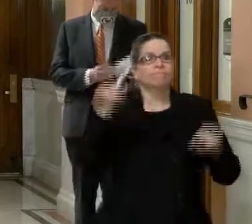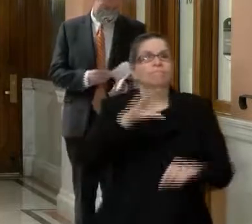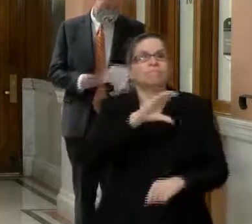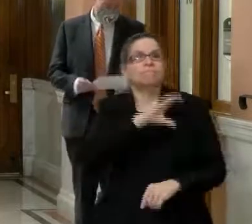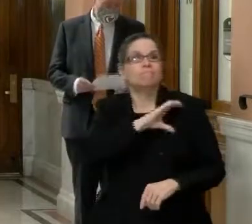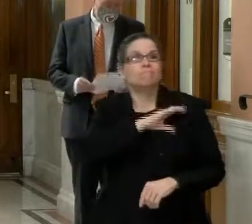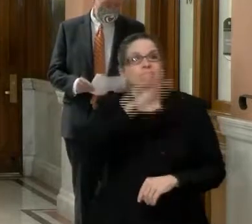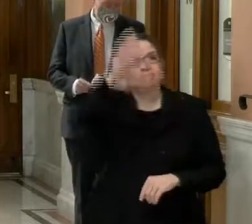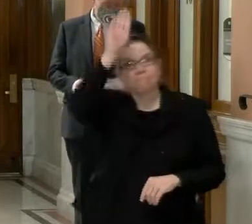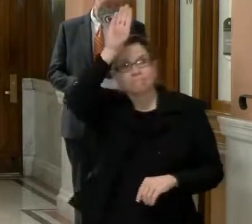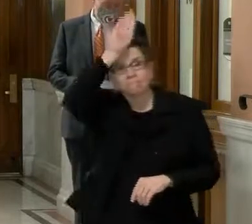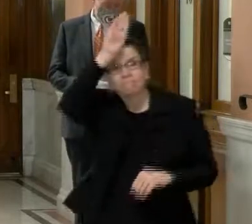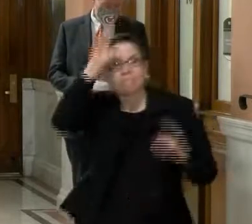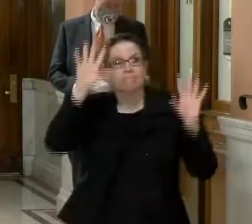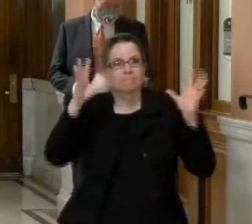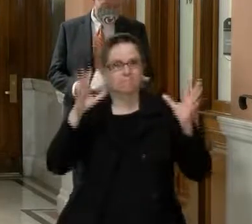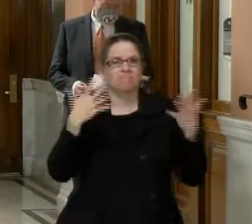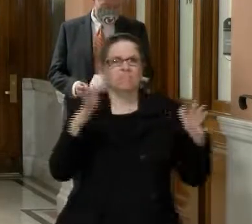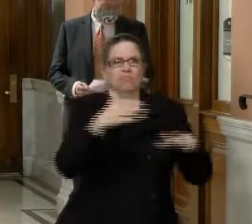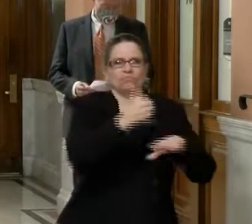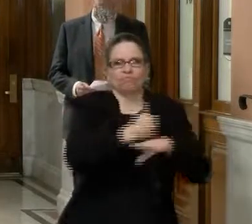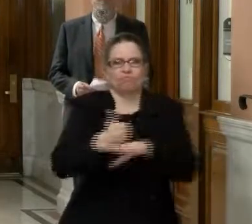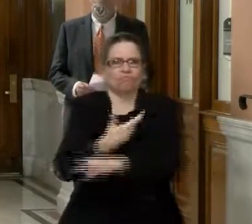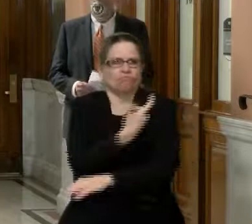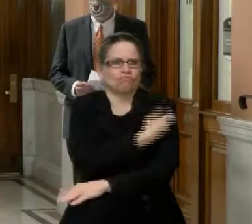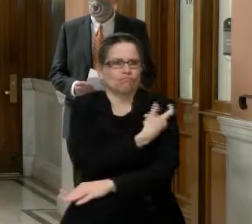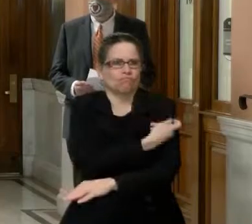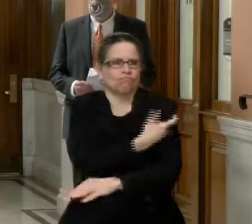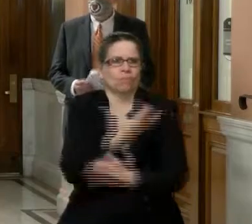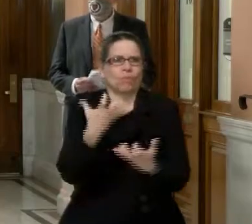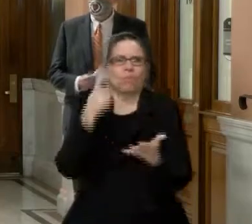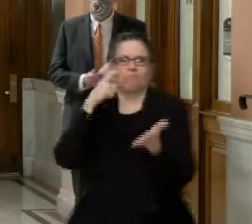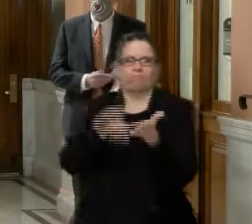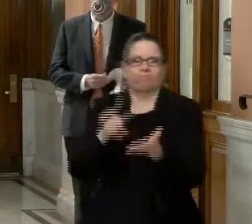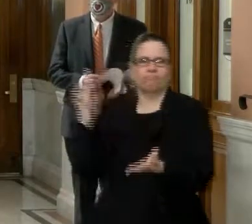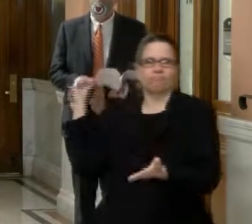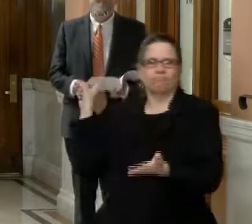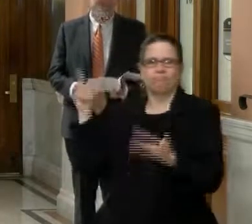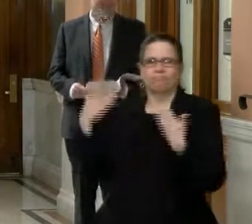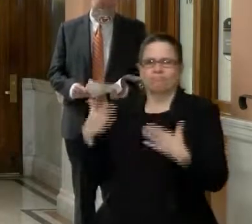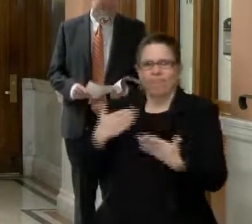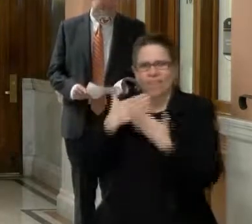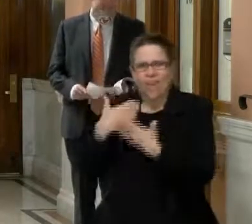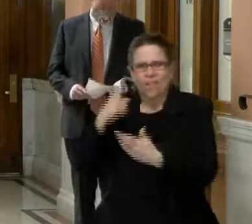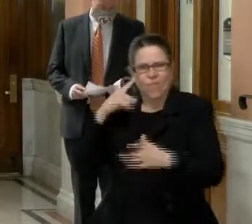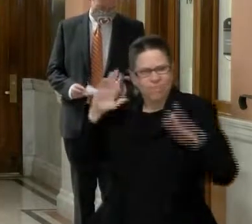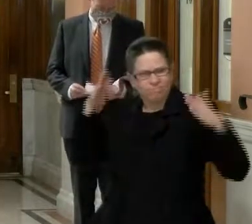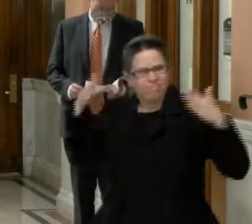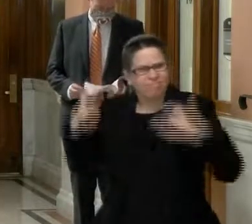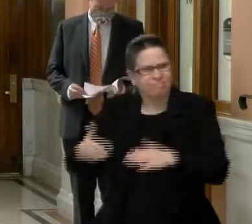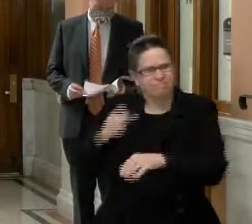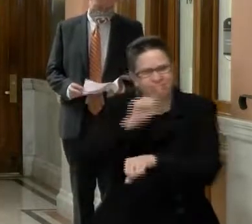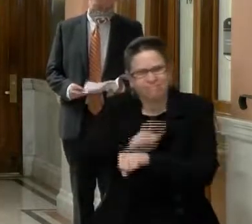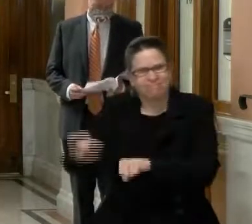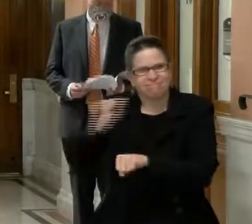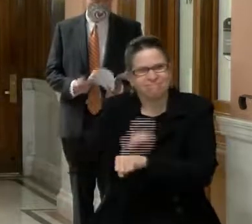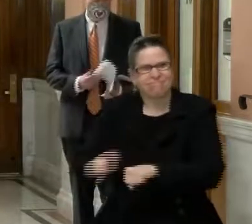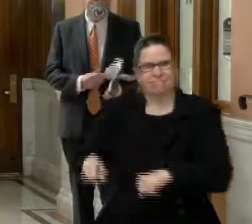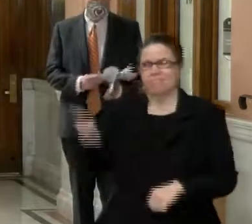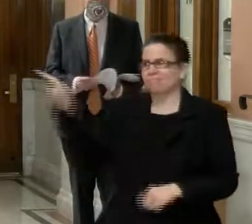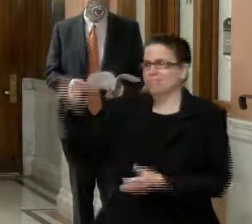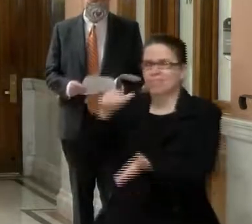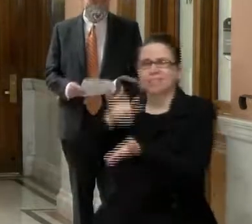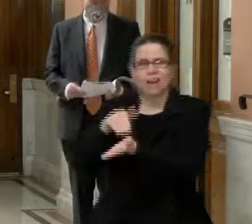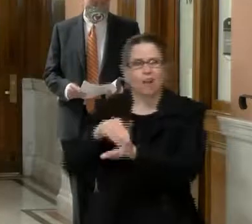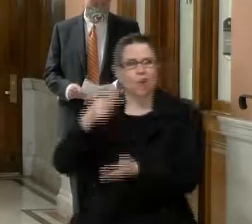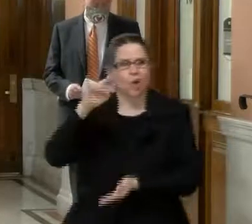after that. But, uh, I want to thank personally, thank the manager for really concentrating on this and working with Dr. Hirsch and, and, uh, Matty Castile